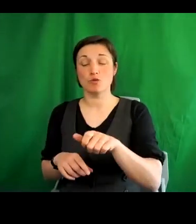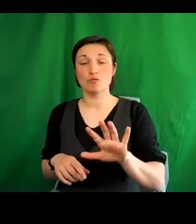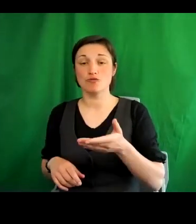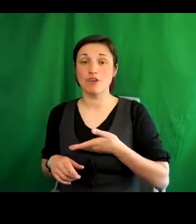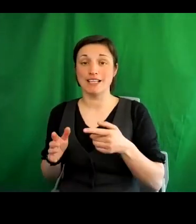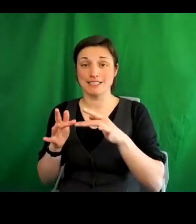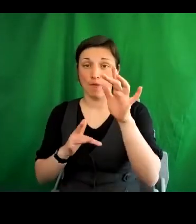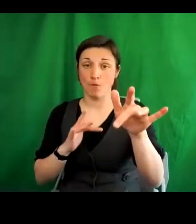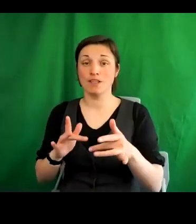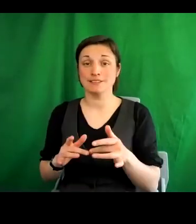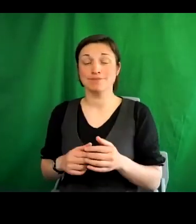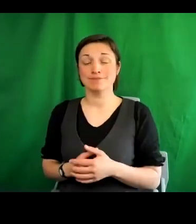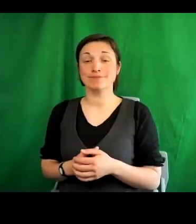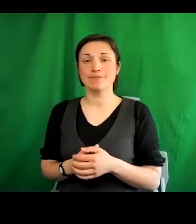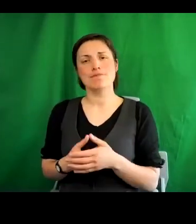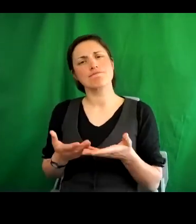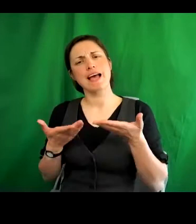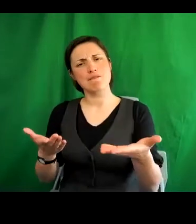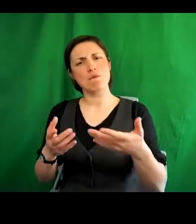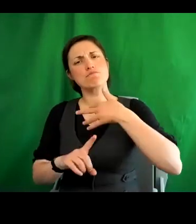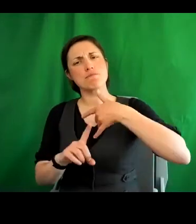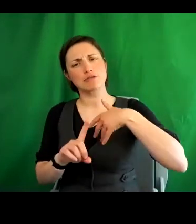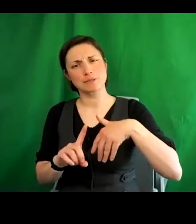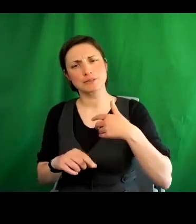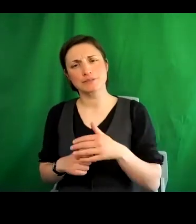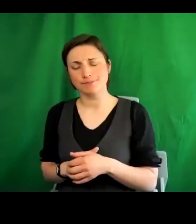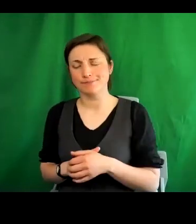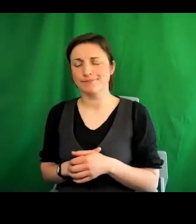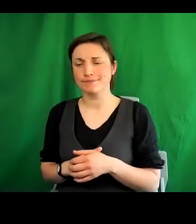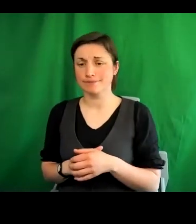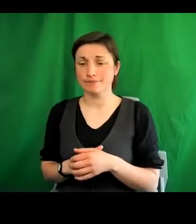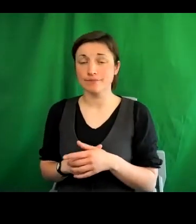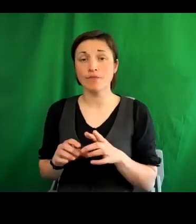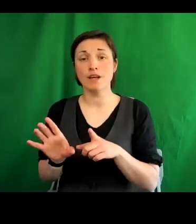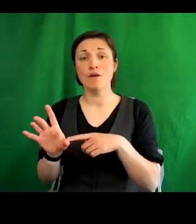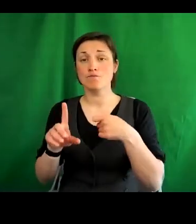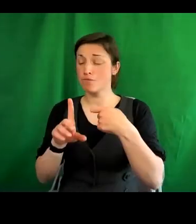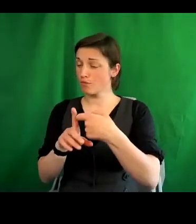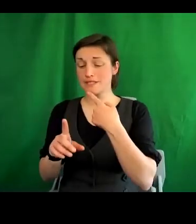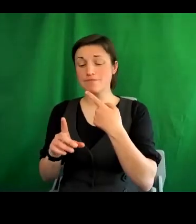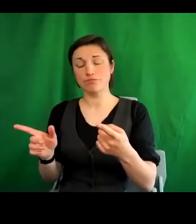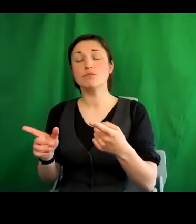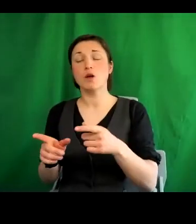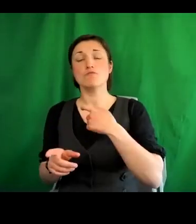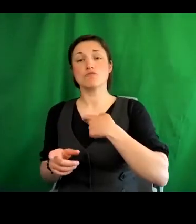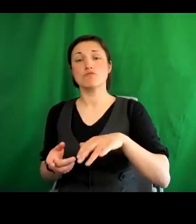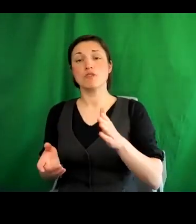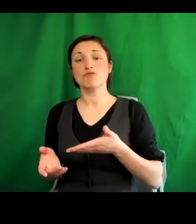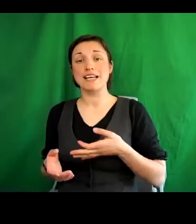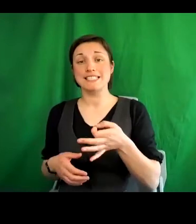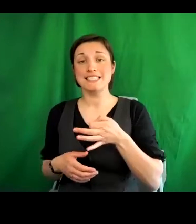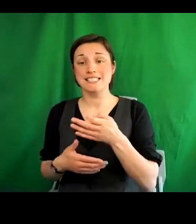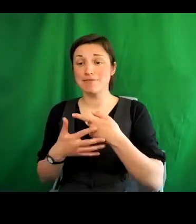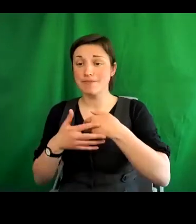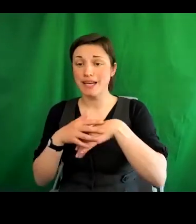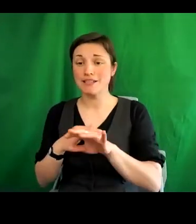you a little background. York declared itself a human rights city in April 2017 and in doing so it